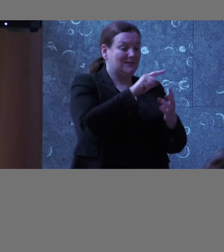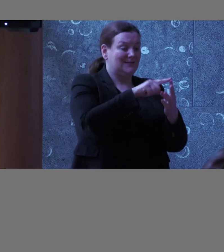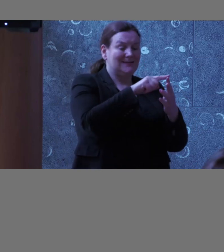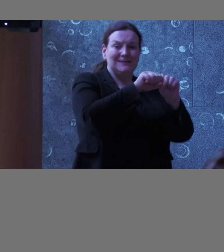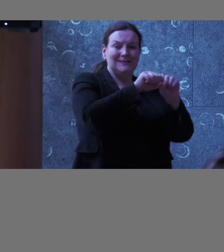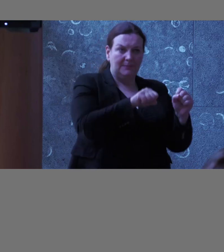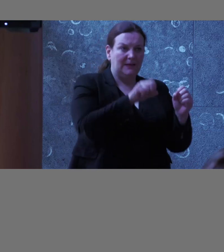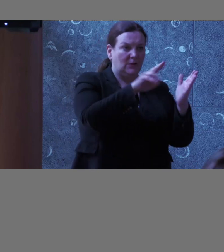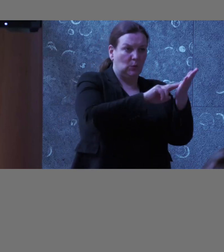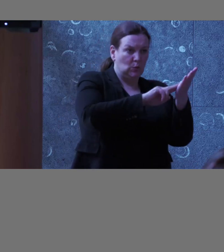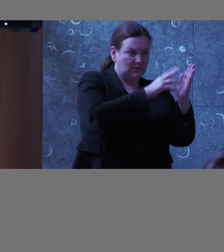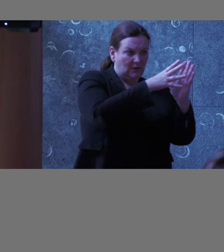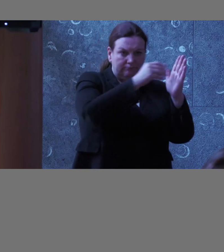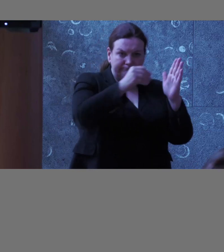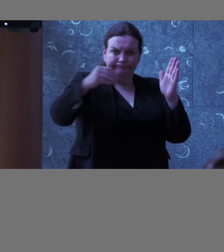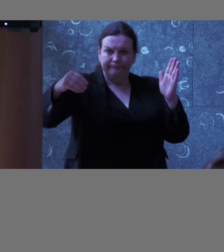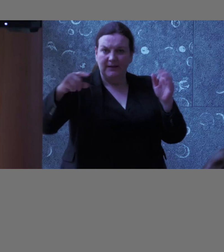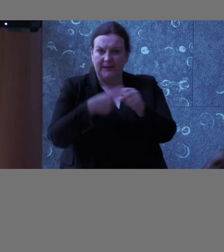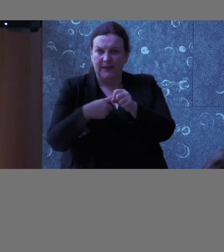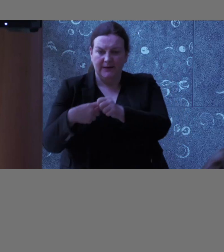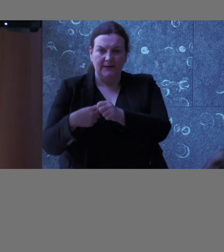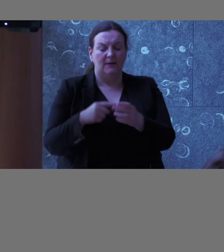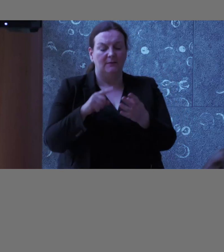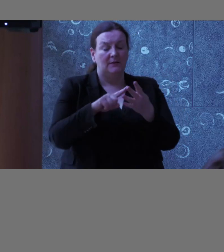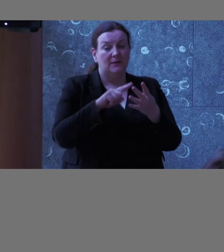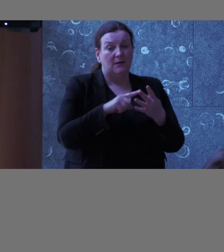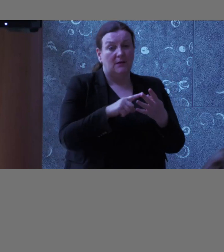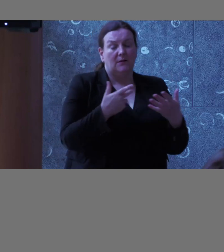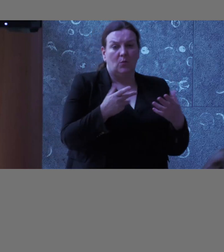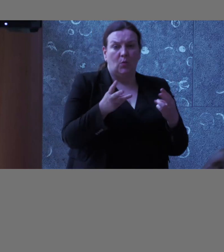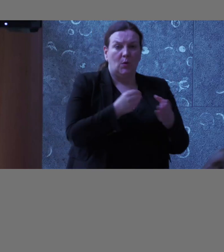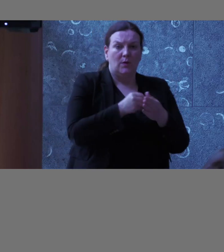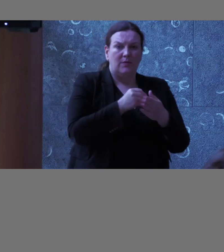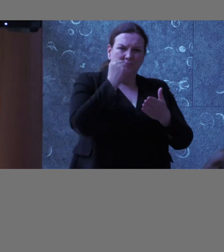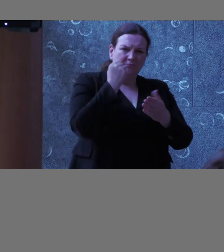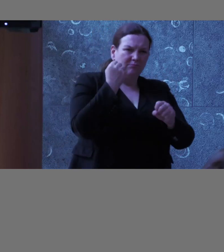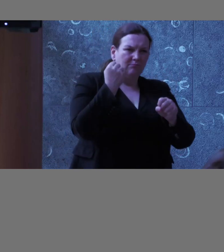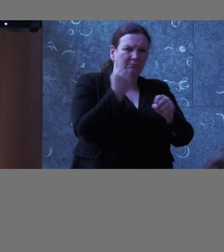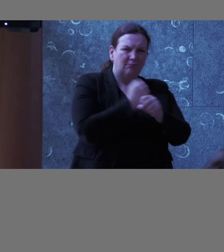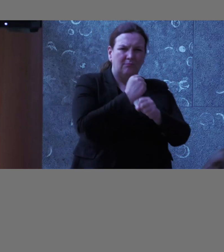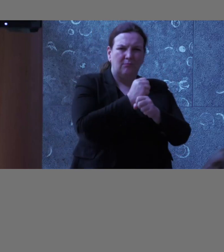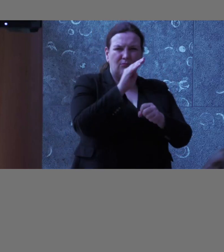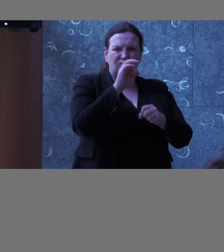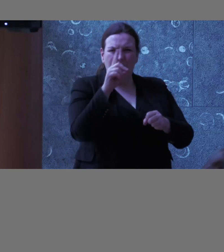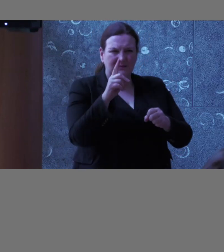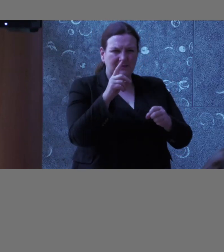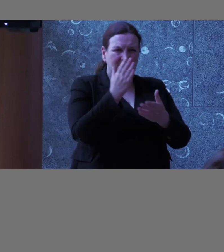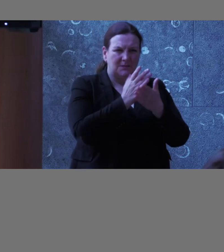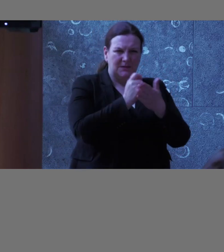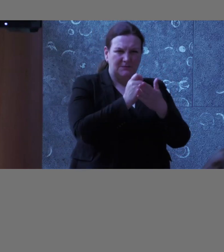we would have began at the brand, because that's where we found a lot of our issues were coming from, just not having the brand guidelines in place that we needed,